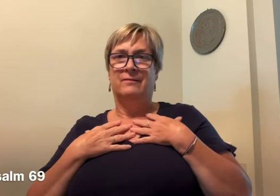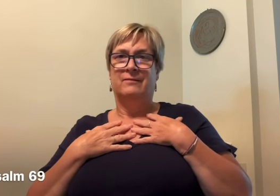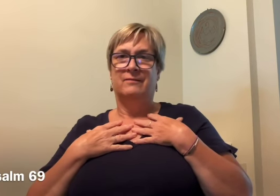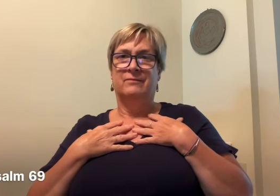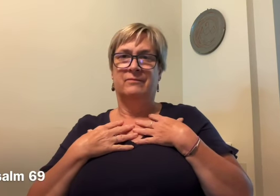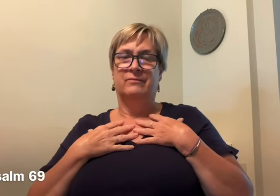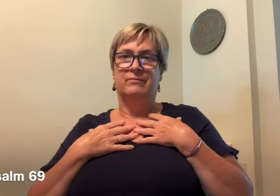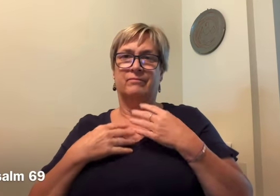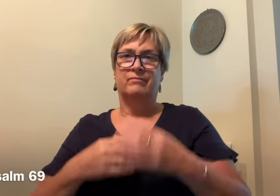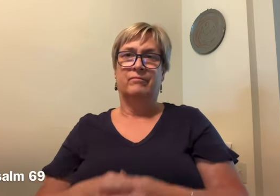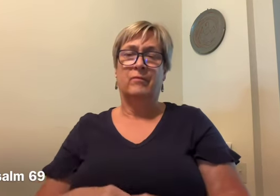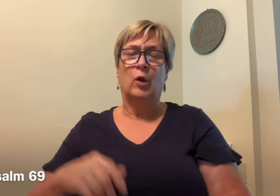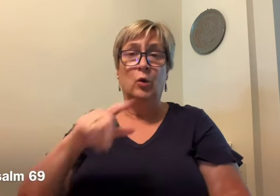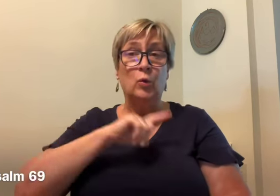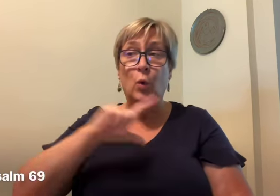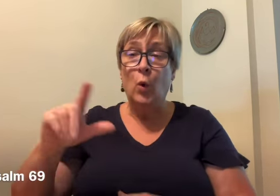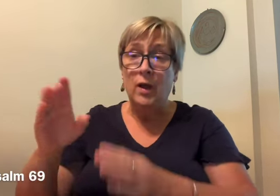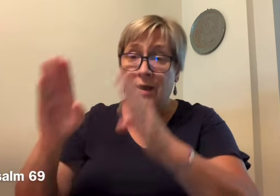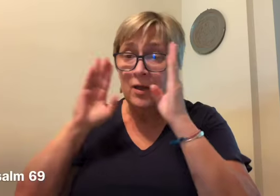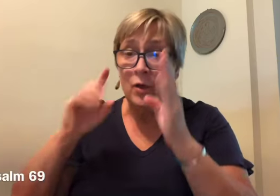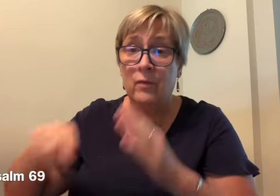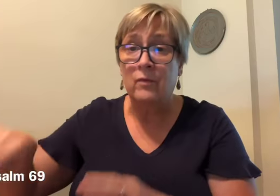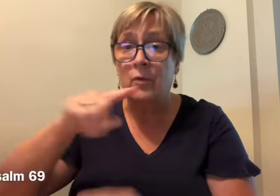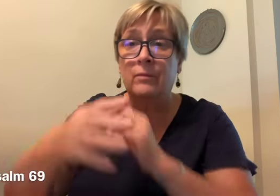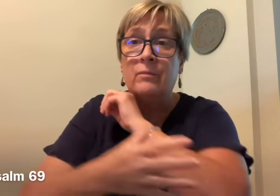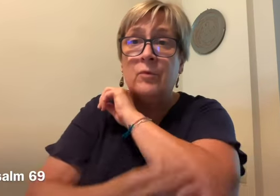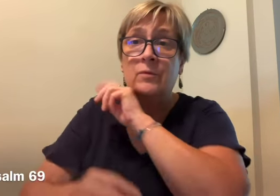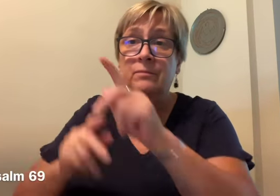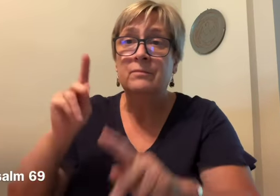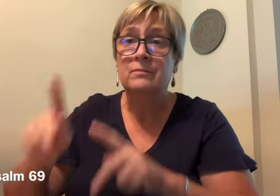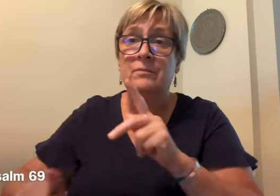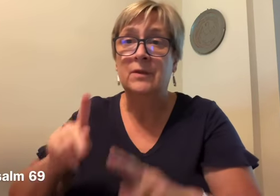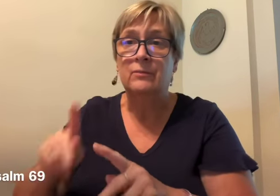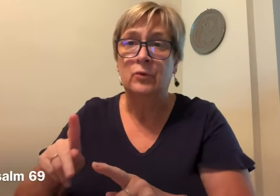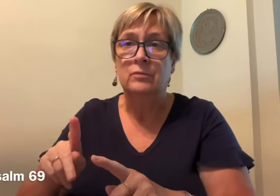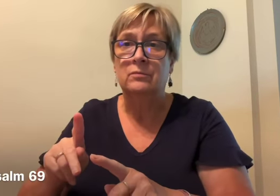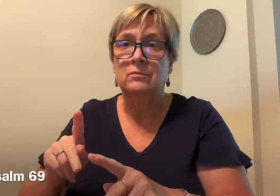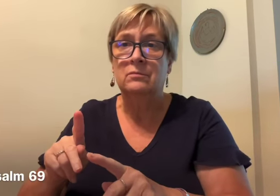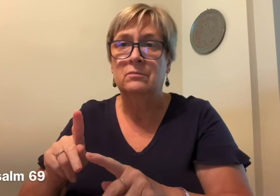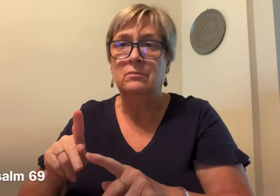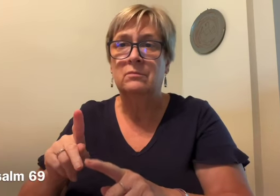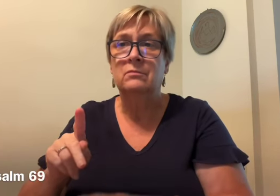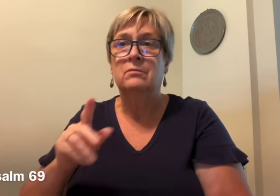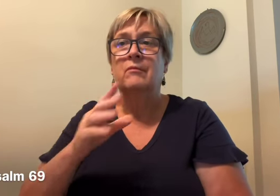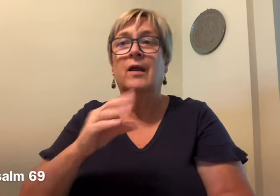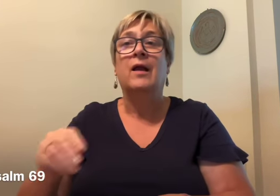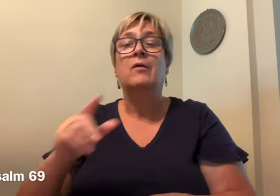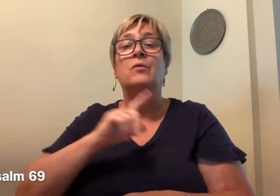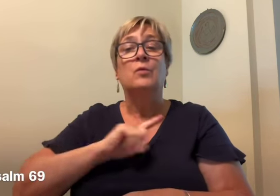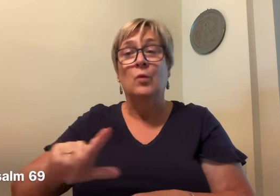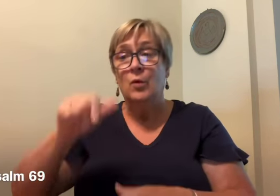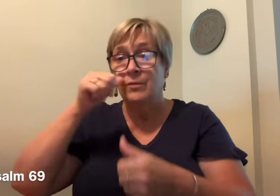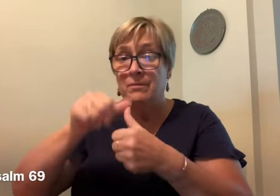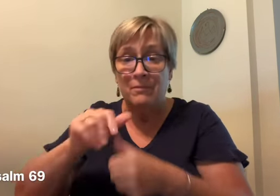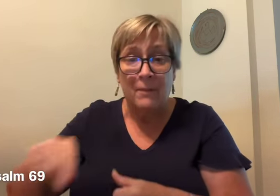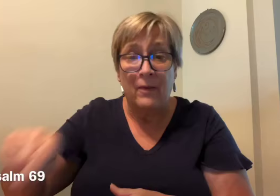and his own who are in bonds he spurns not.